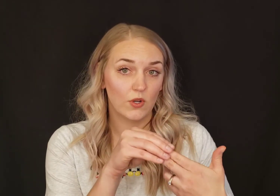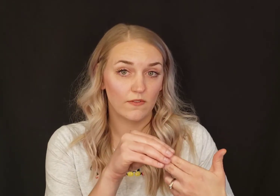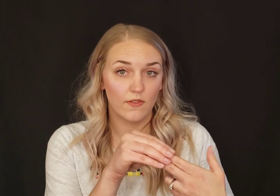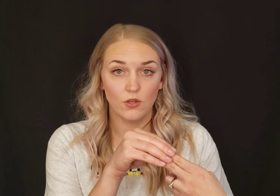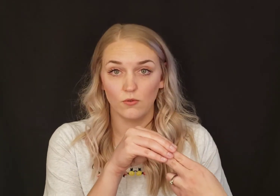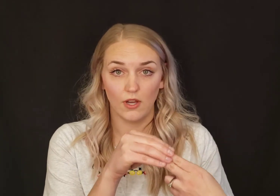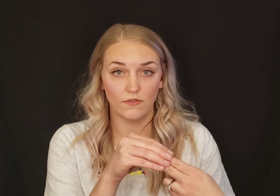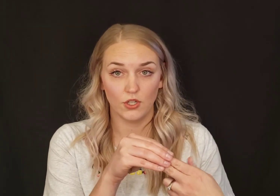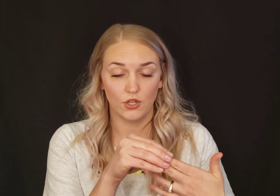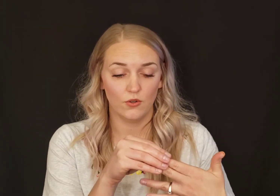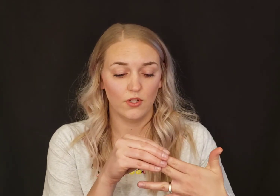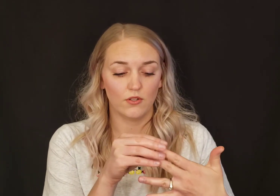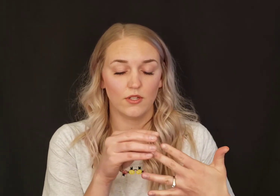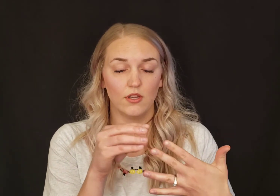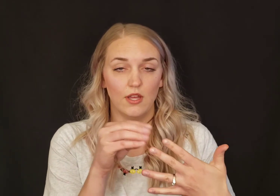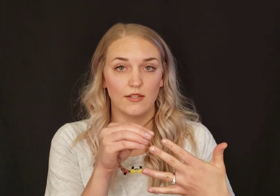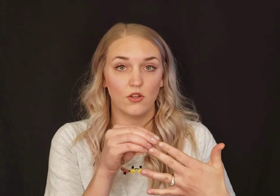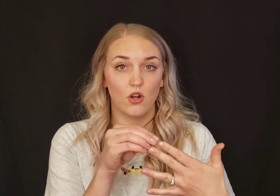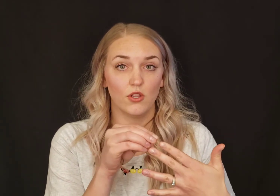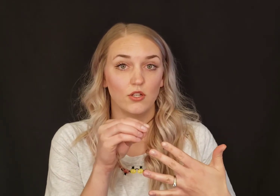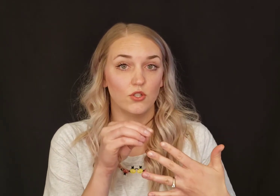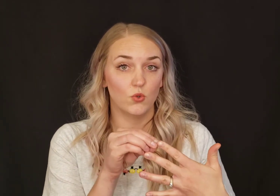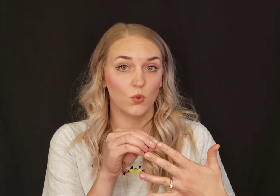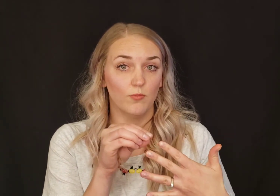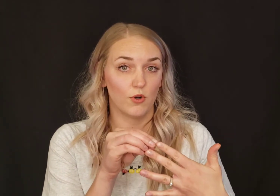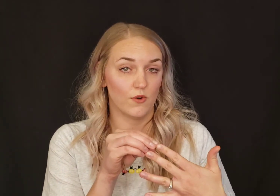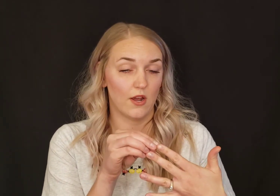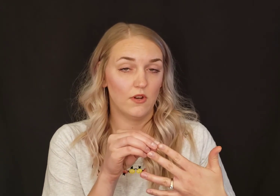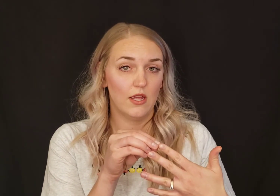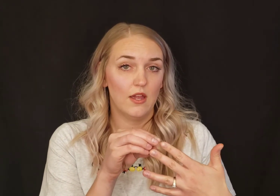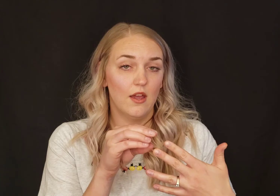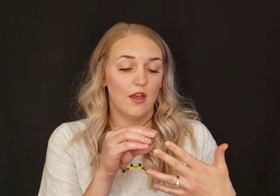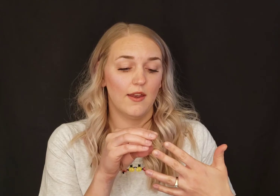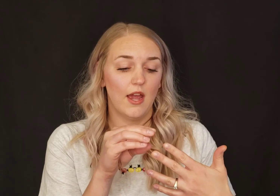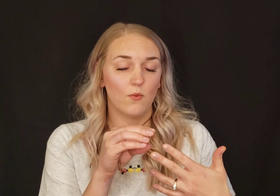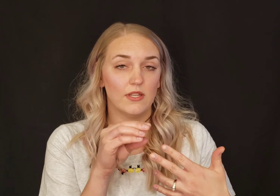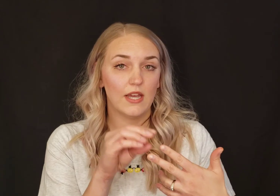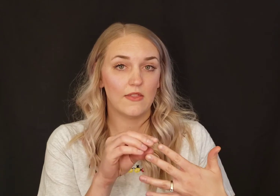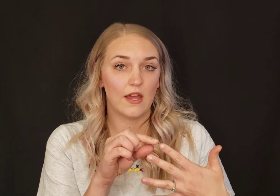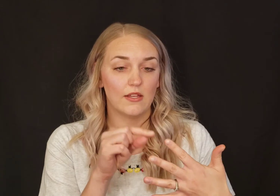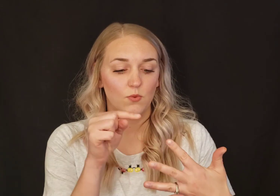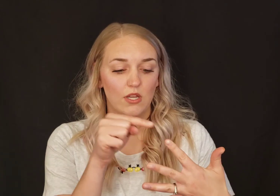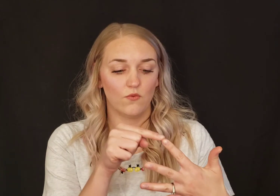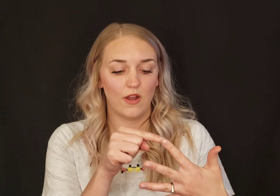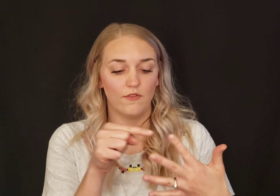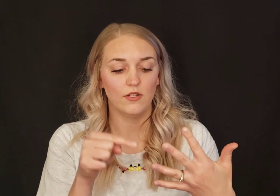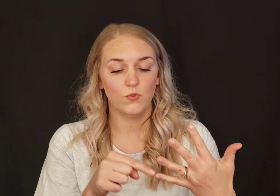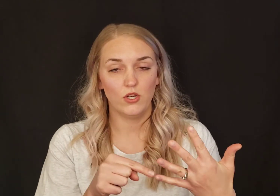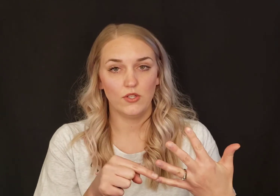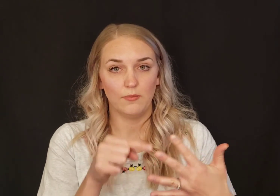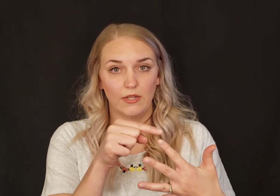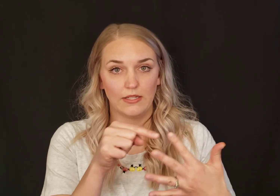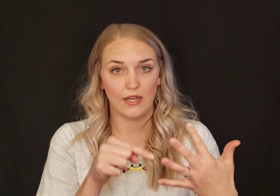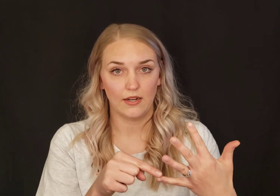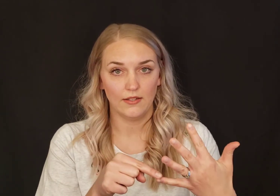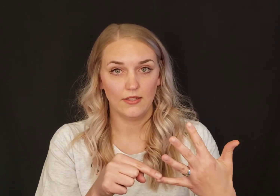of you love to do, there's that's called a dual pronoun. And how we sign that is we can reference which siblings that is.